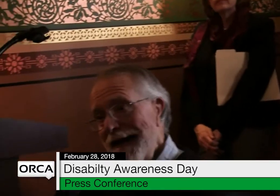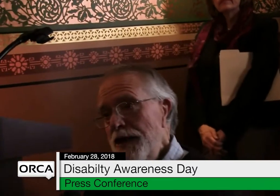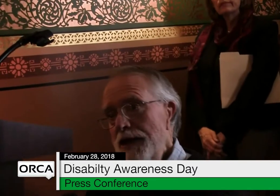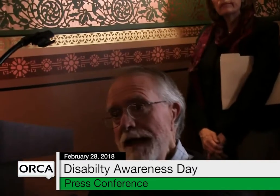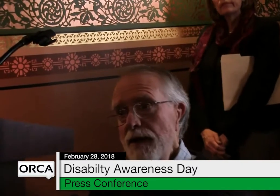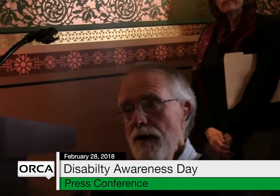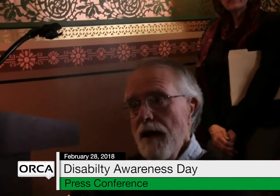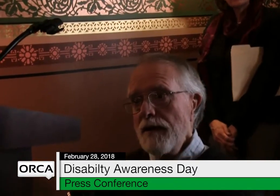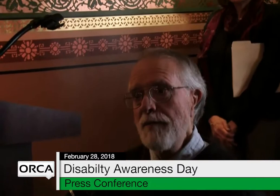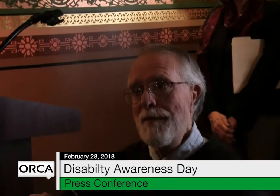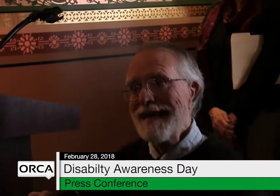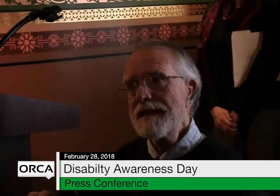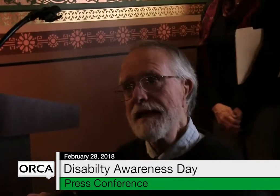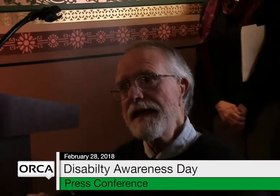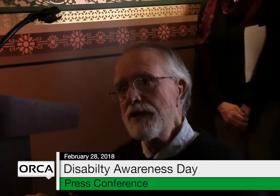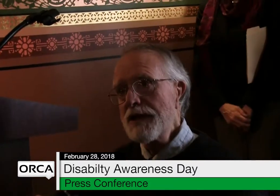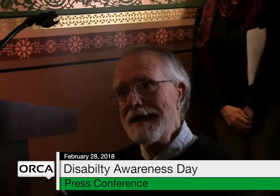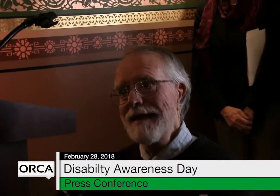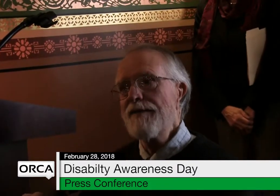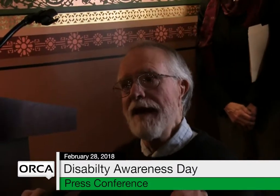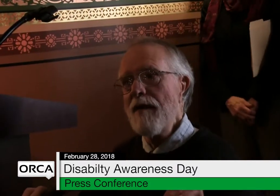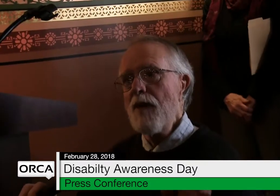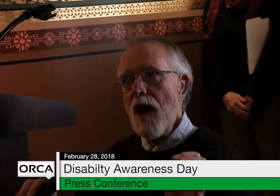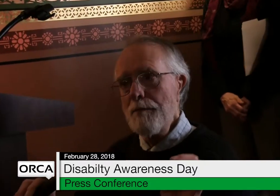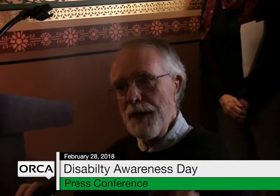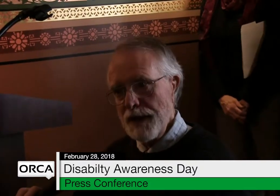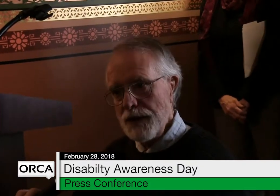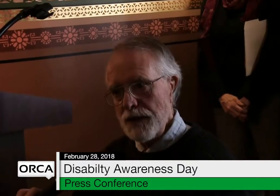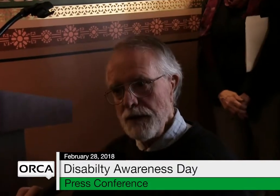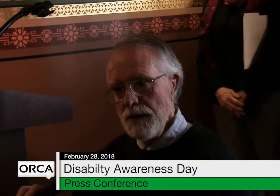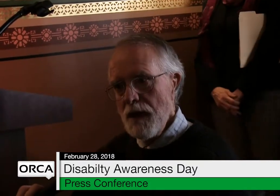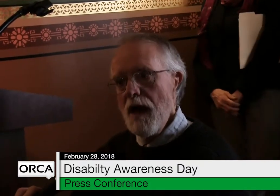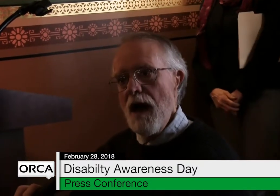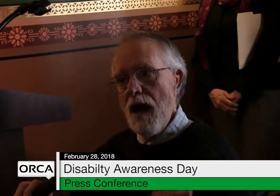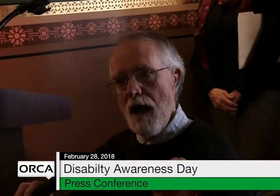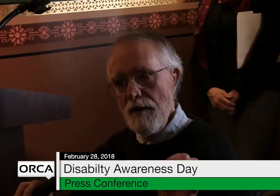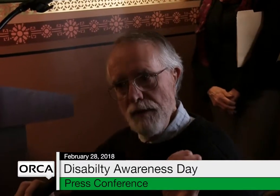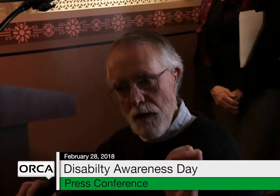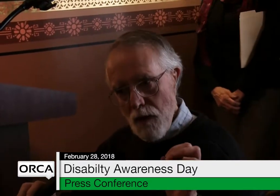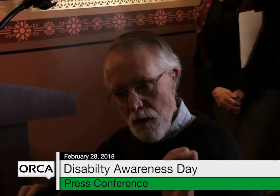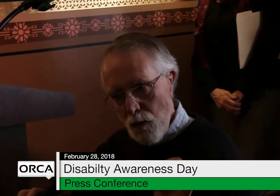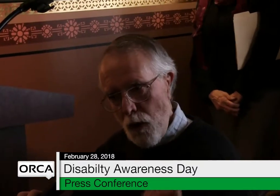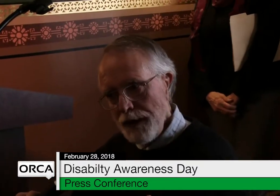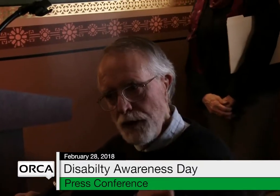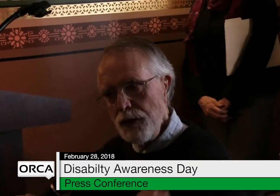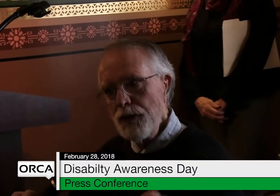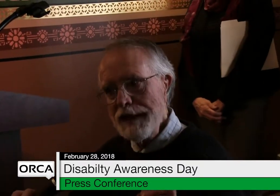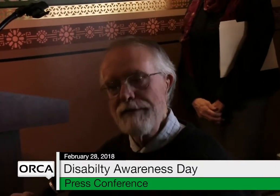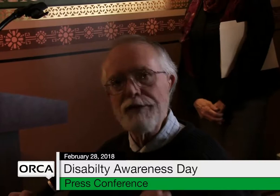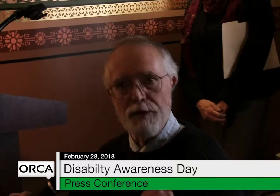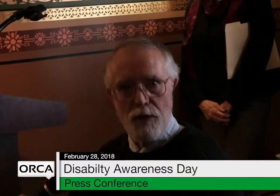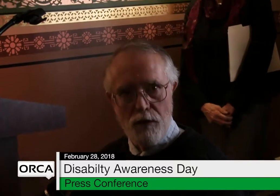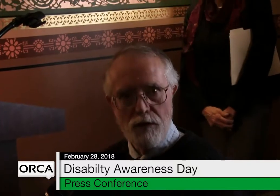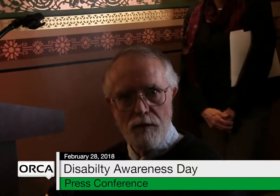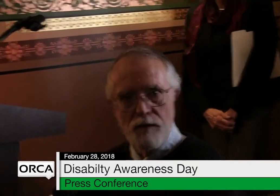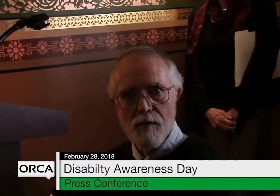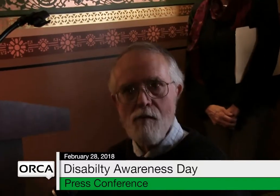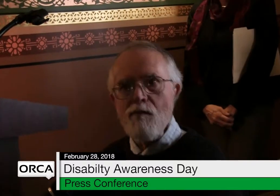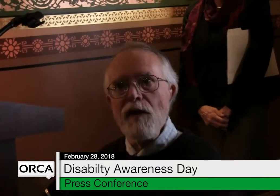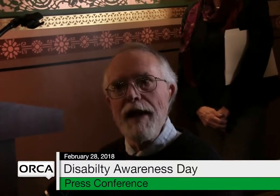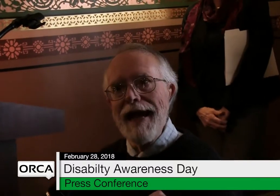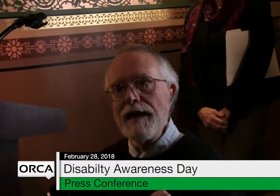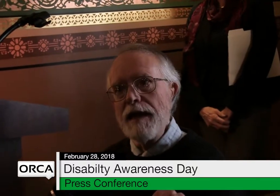I think with a legislator, the best thing is to give them a picture of what you live through.